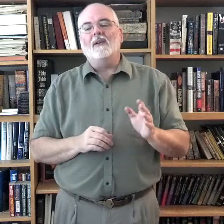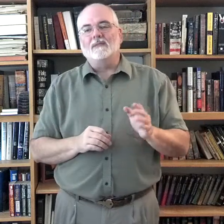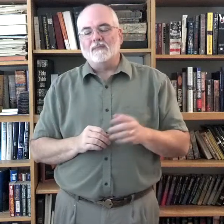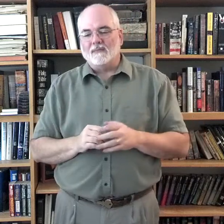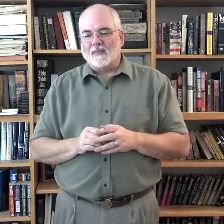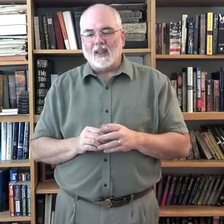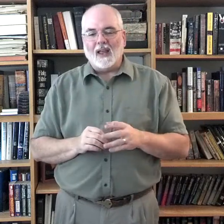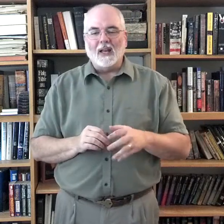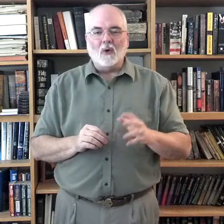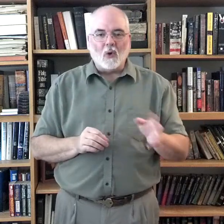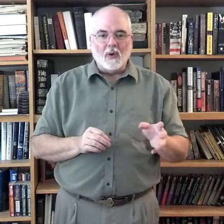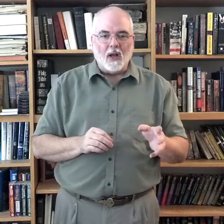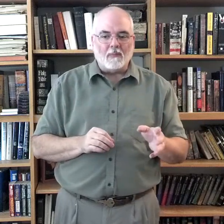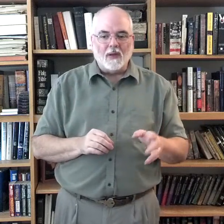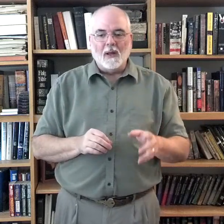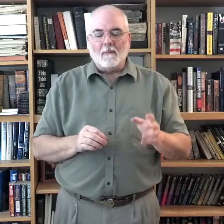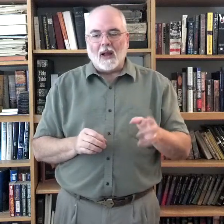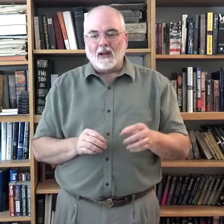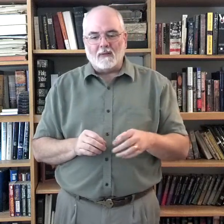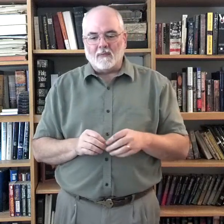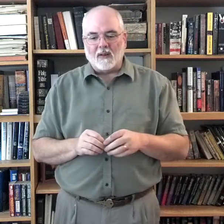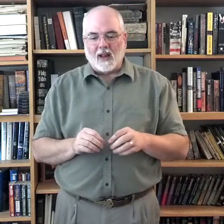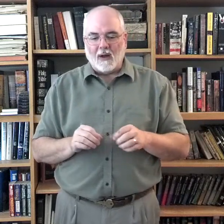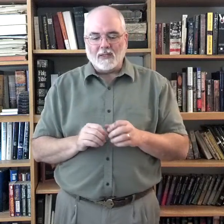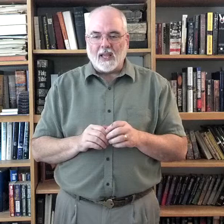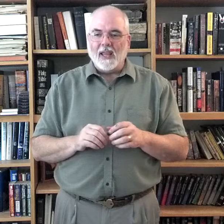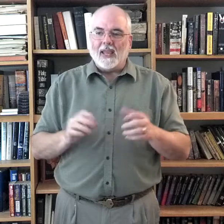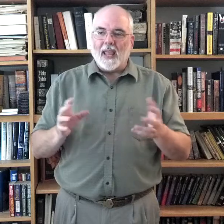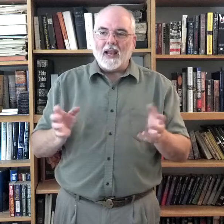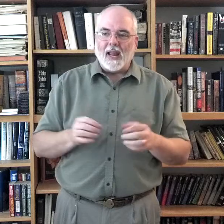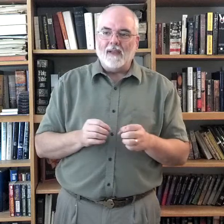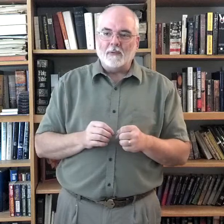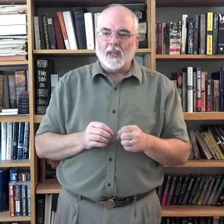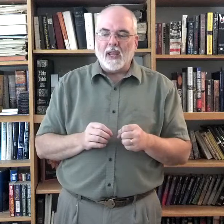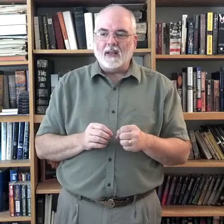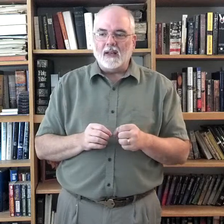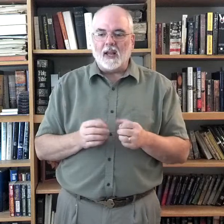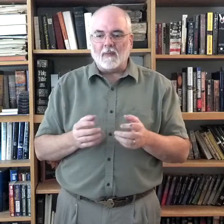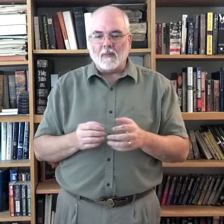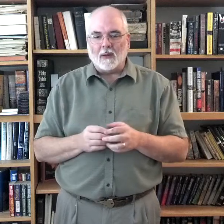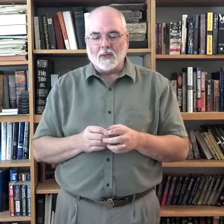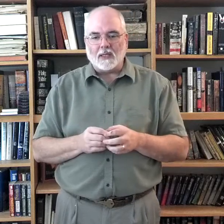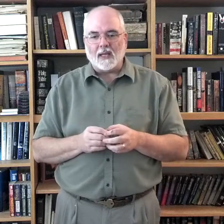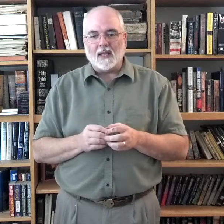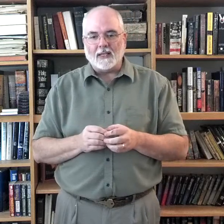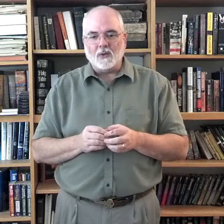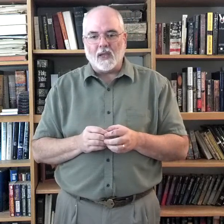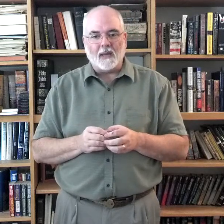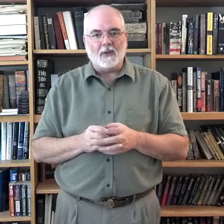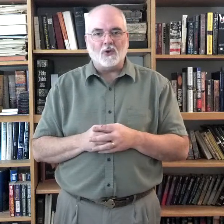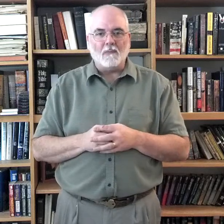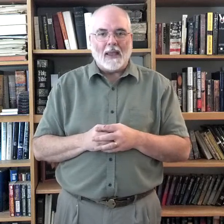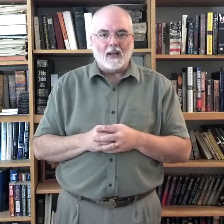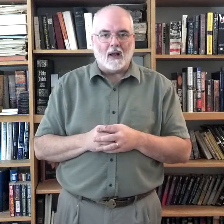Now, I know growing up, I would say, can I have some candy? And my mom would say, yes you can, but you may not.